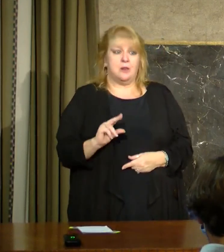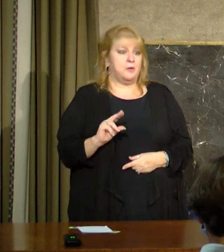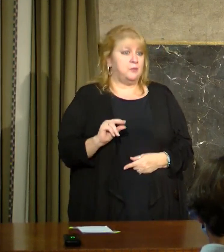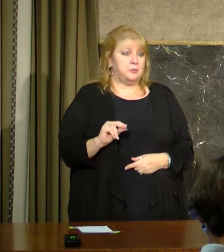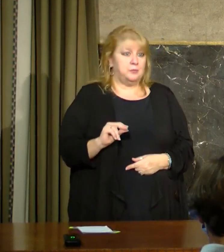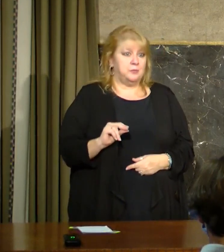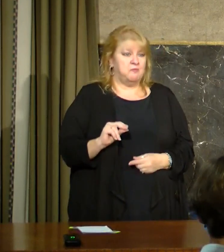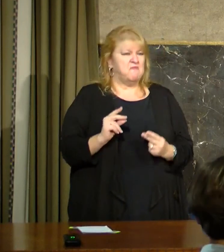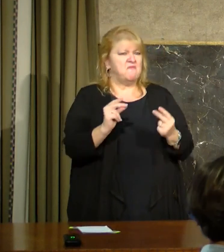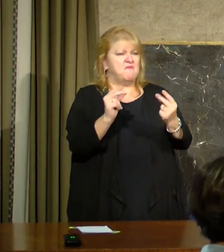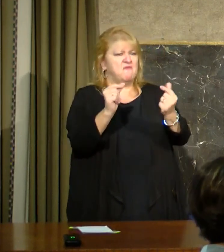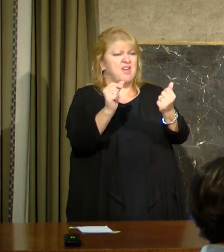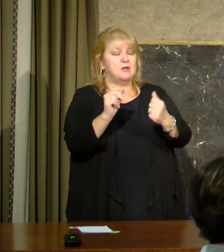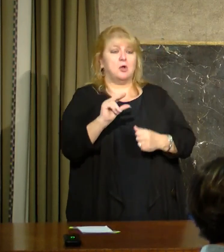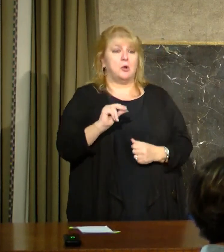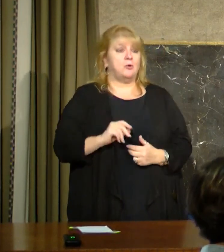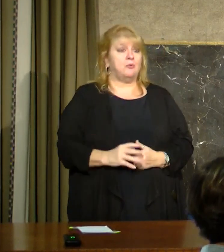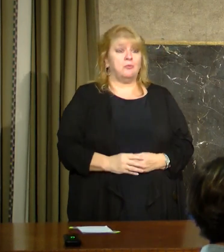overnight.